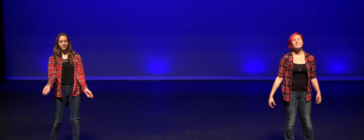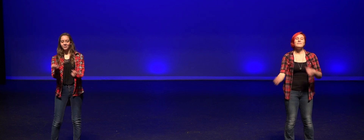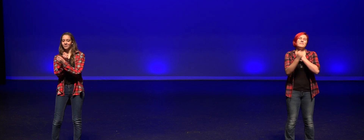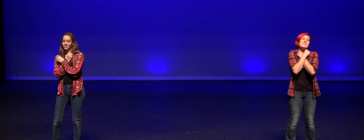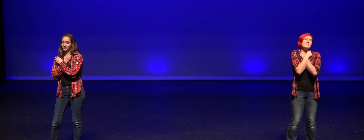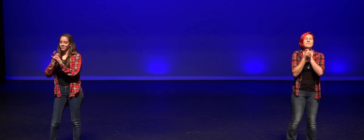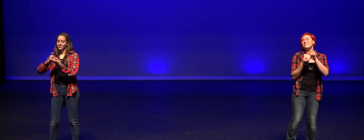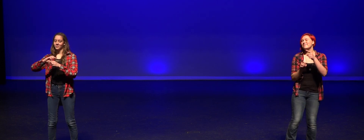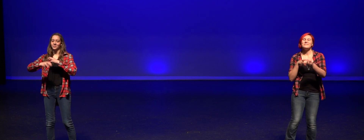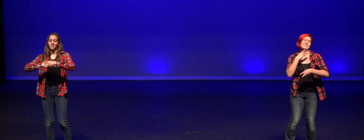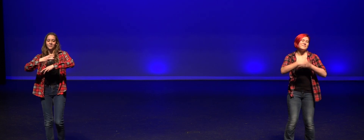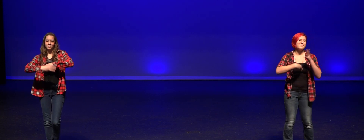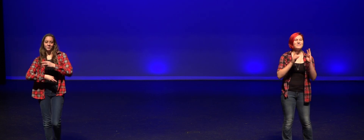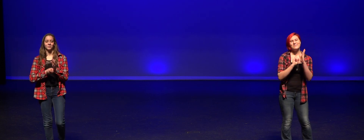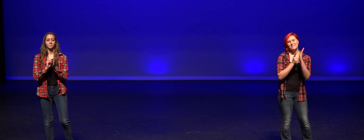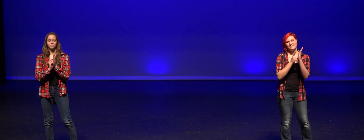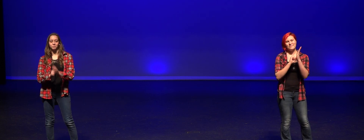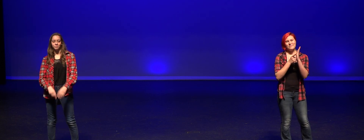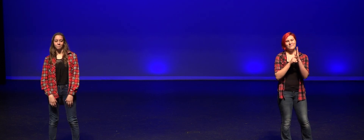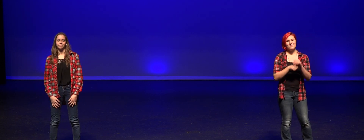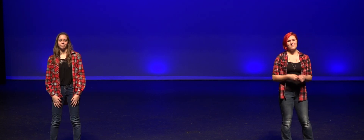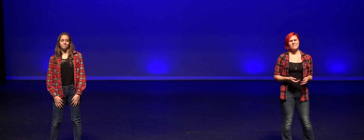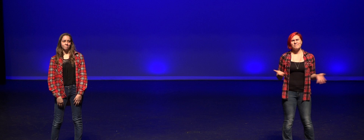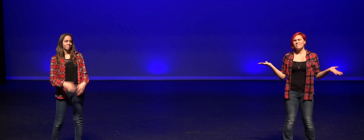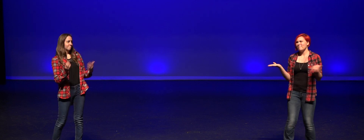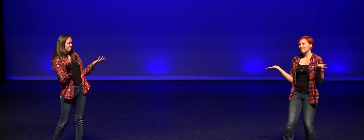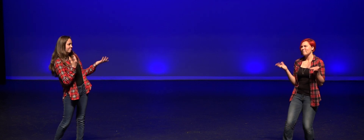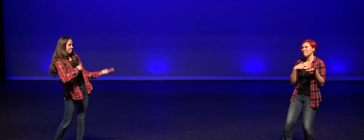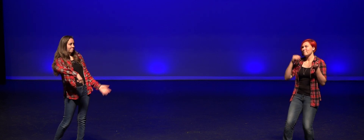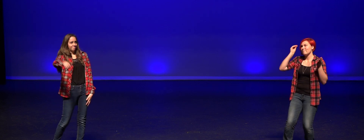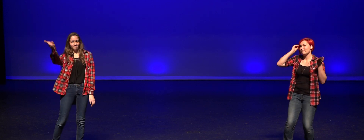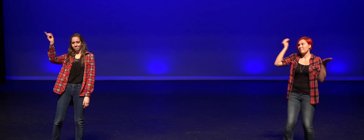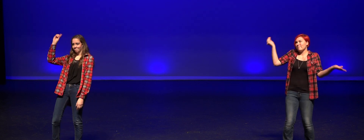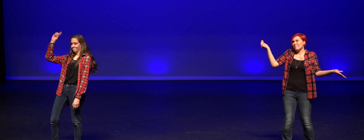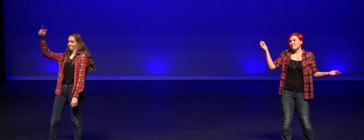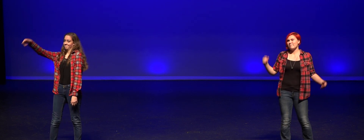Love can change the world in a moment But what do I know?